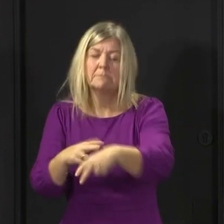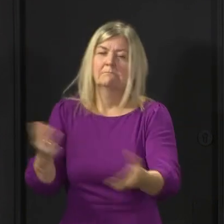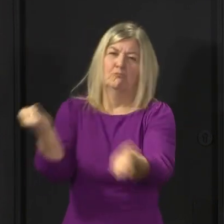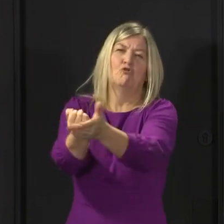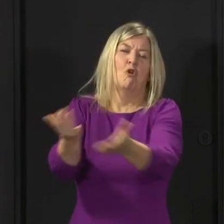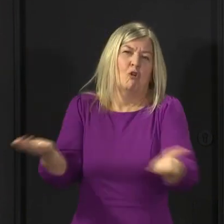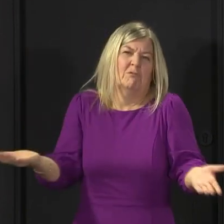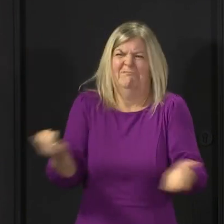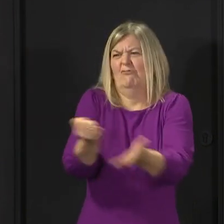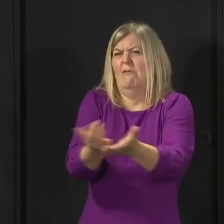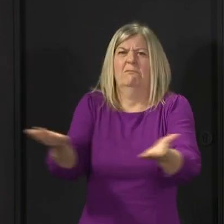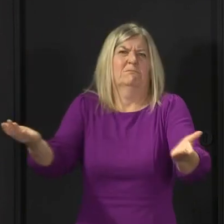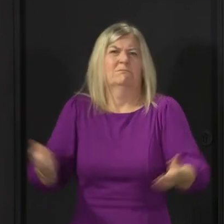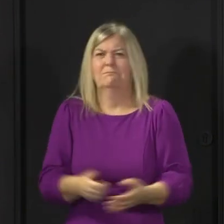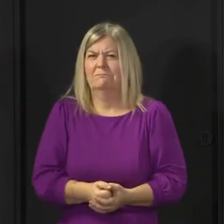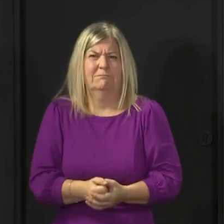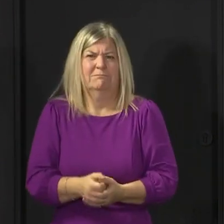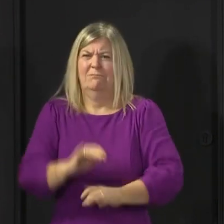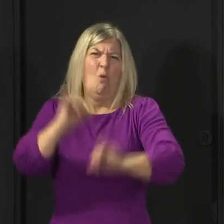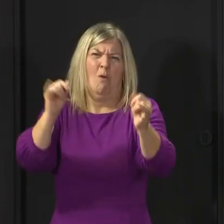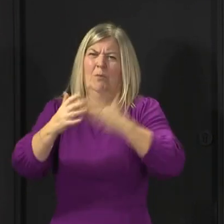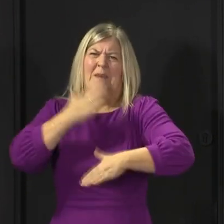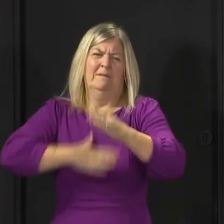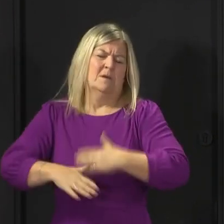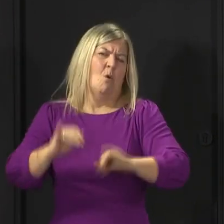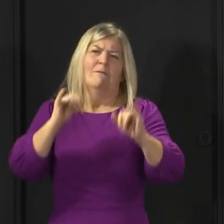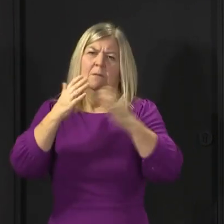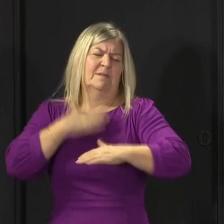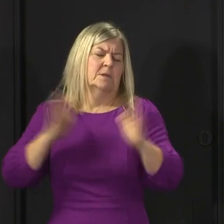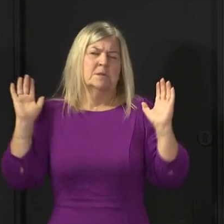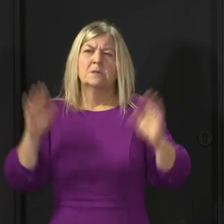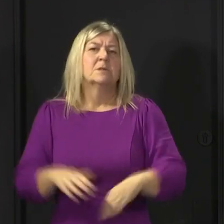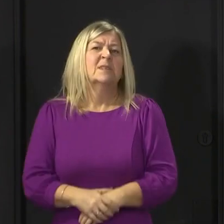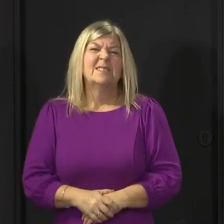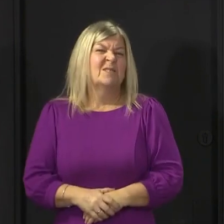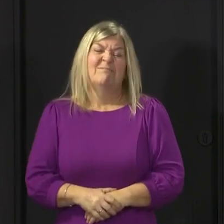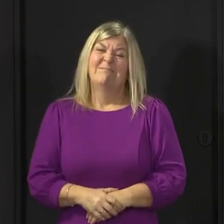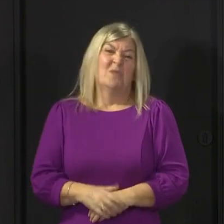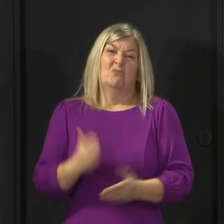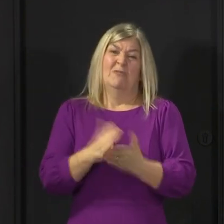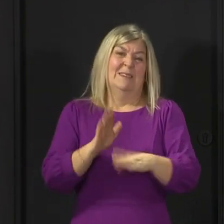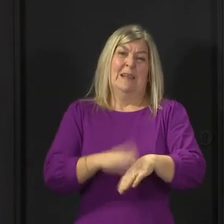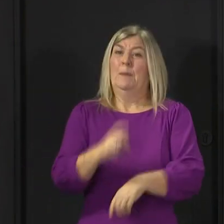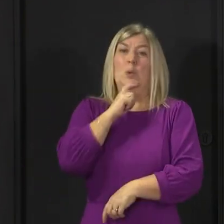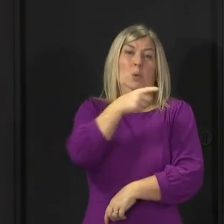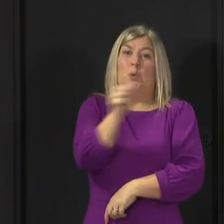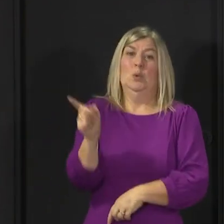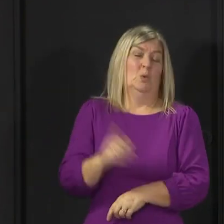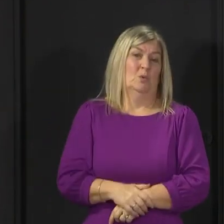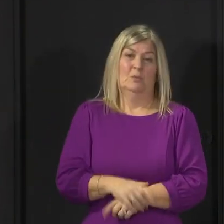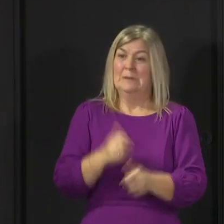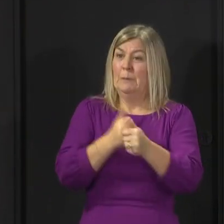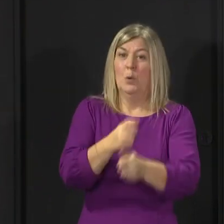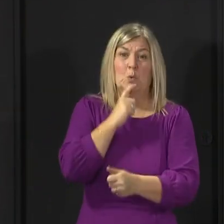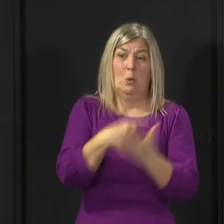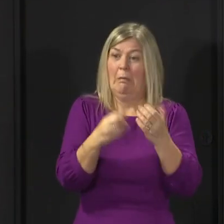And that is pretty despicable. And I would say that across the board, regardless of football or